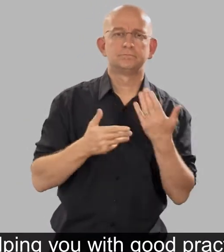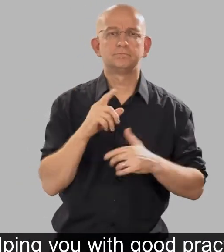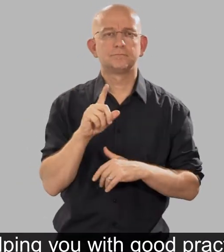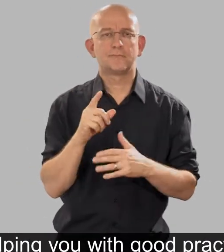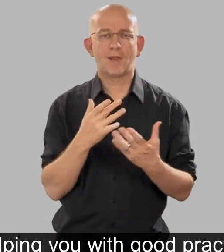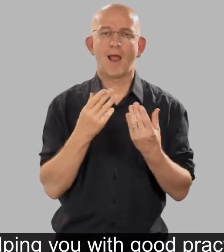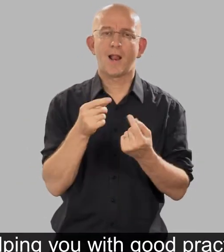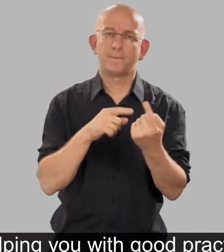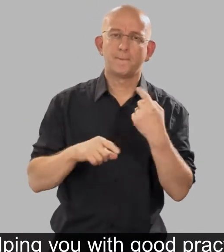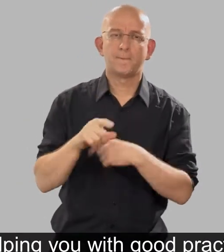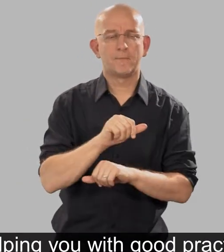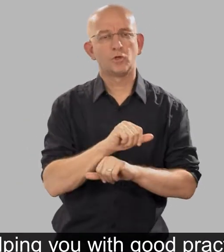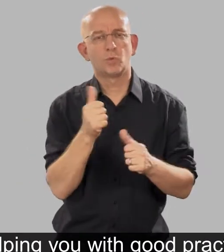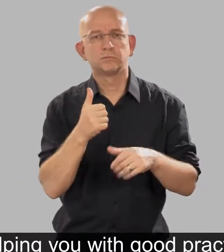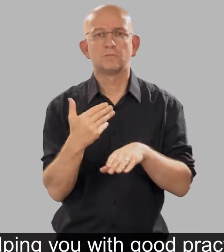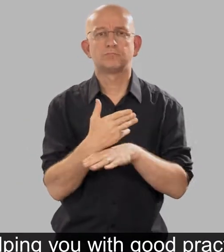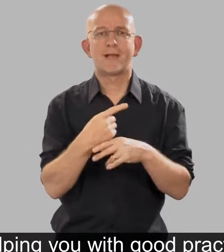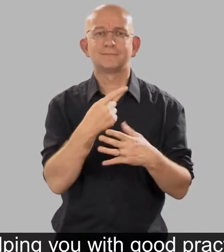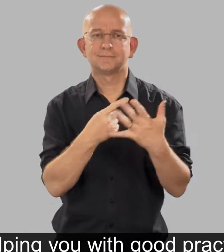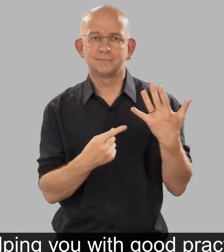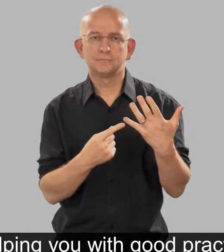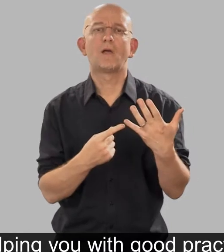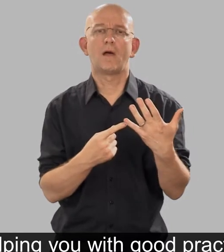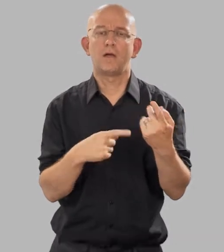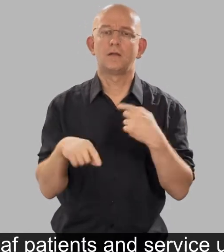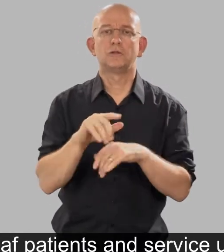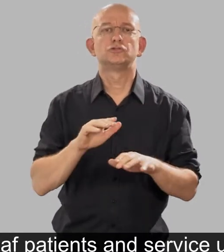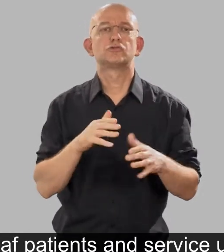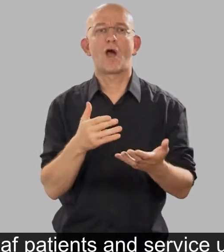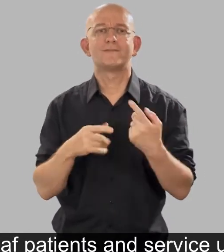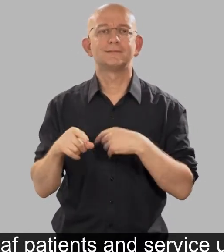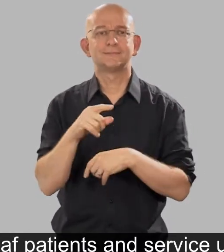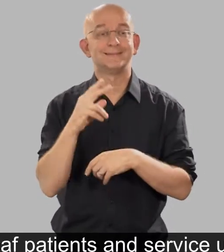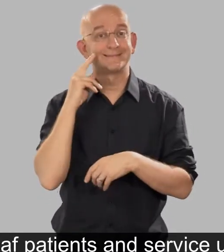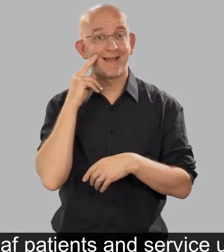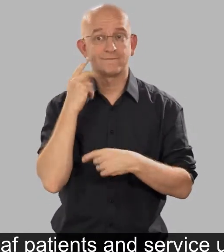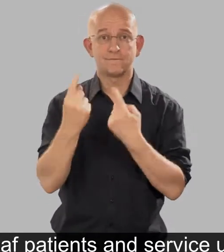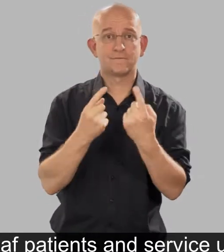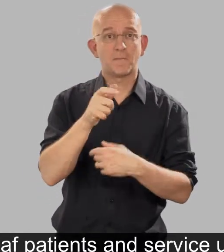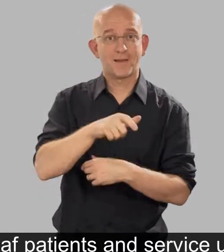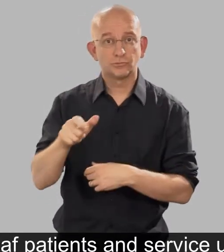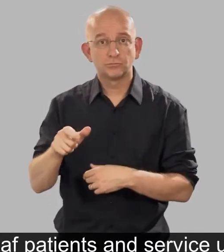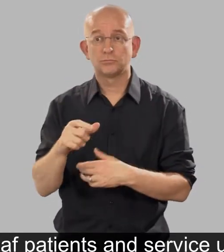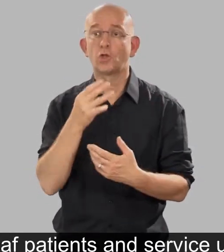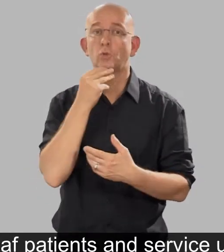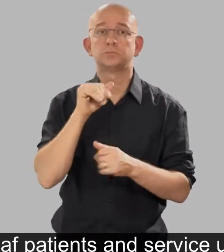Helping you with good practice to increase accessibility of services to deaf patients and service users.